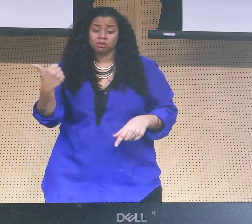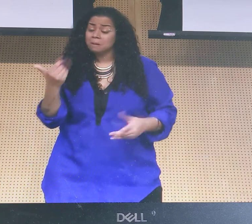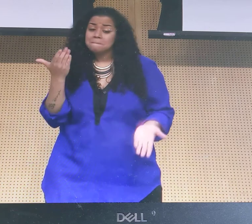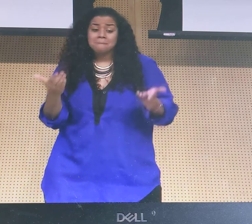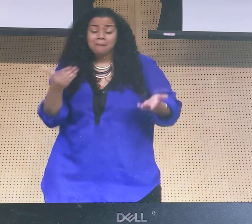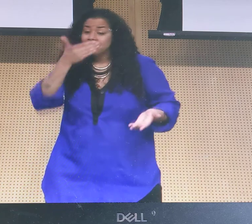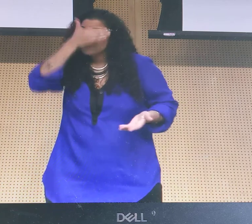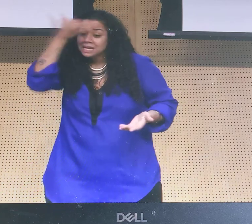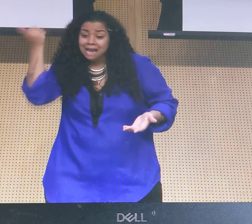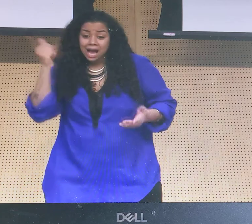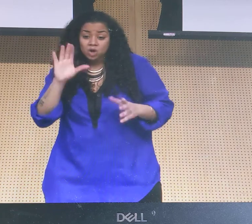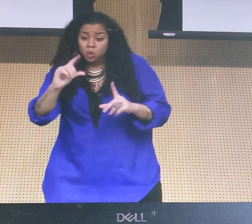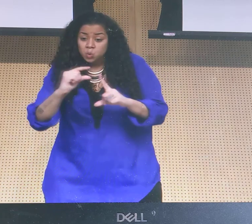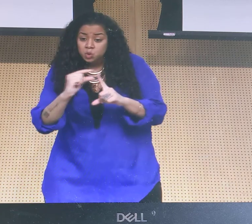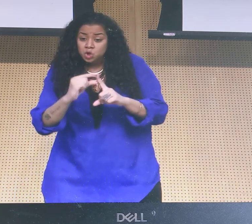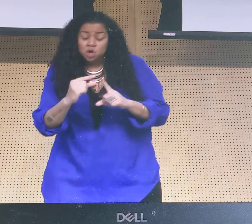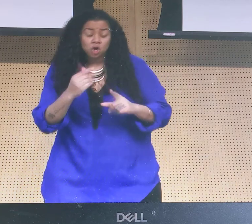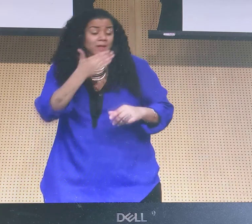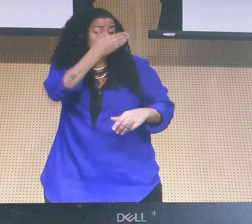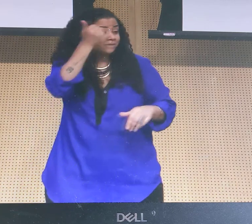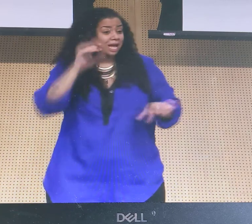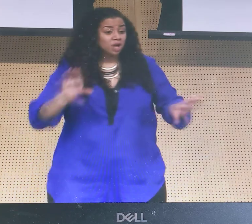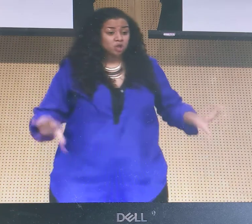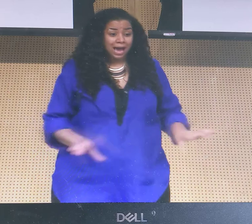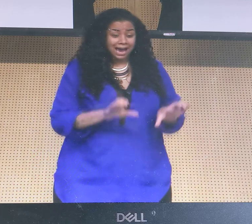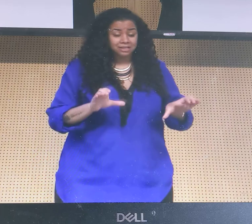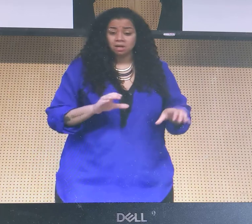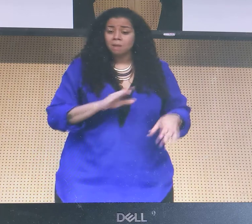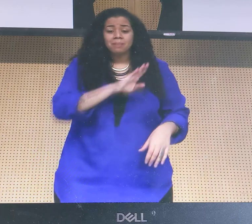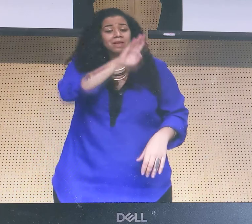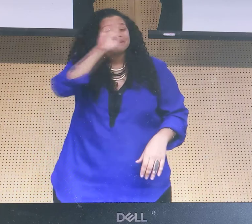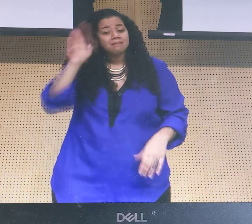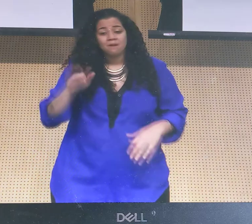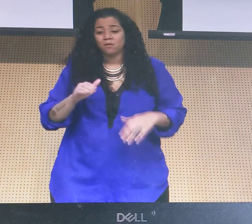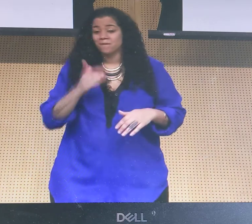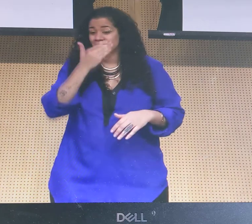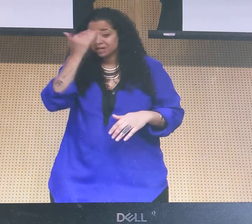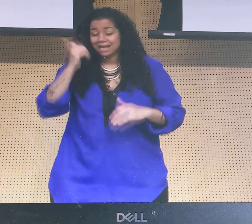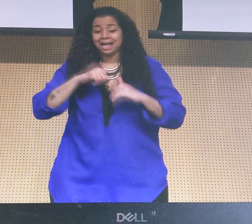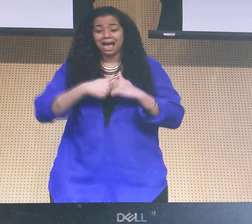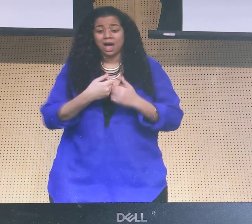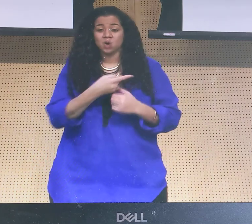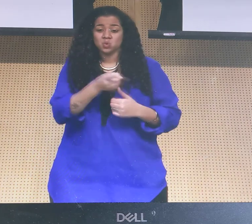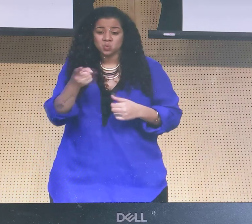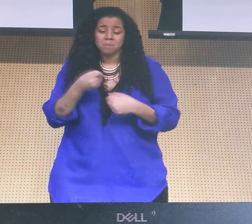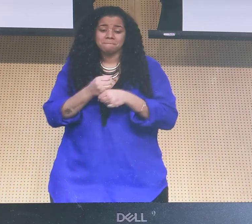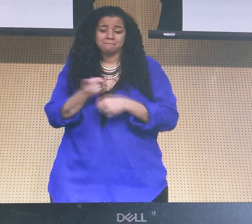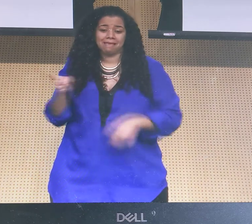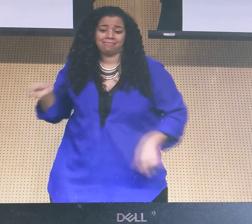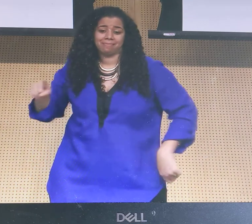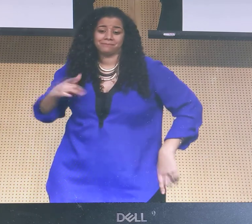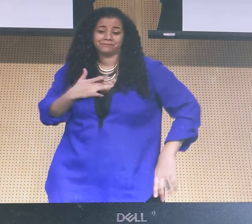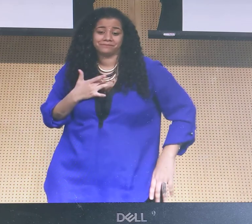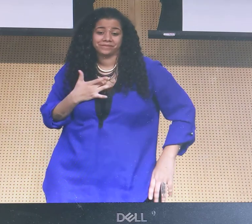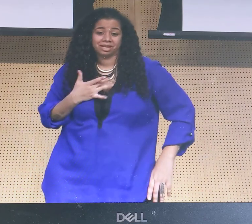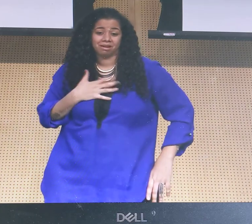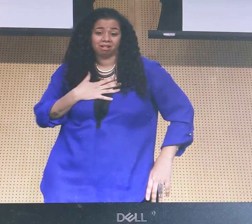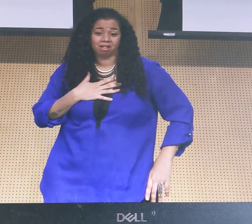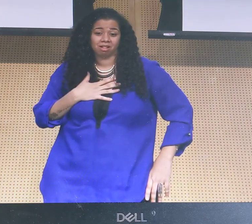you make and how you impact others. You know, people may forget your words and your actions, but they will never